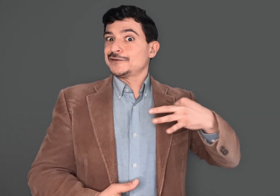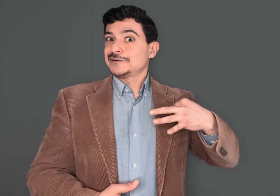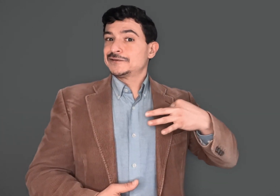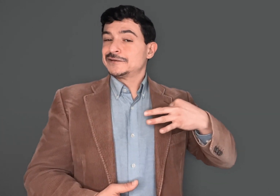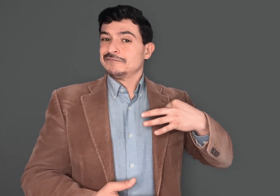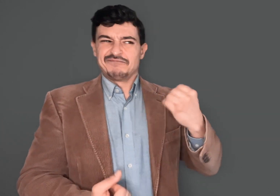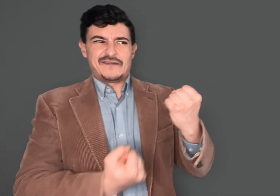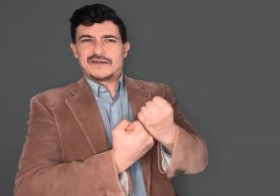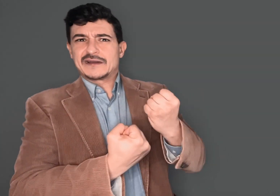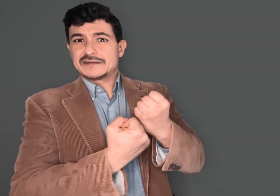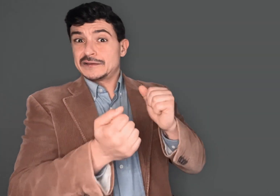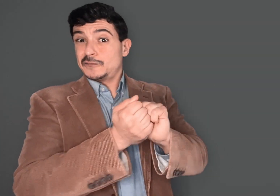volunteers,